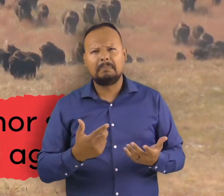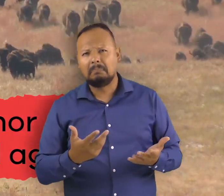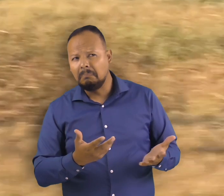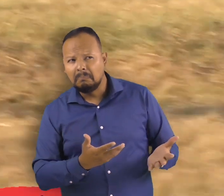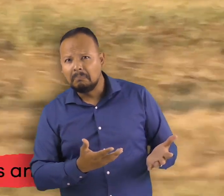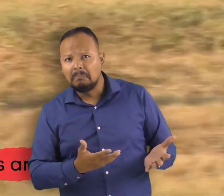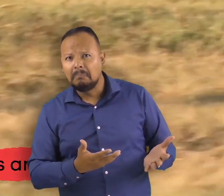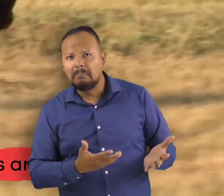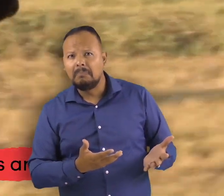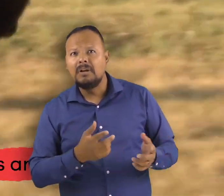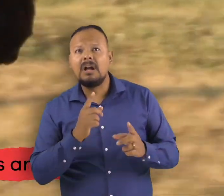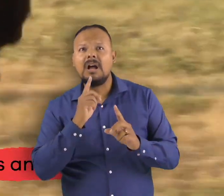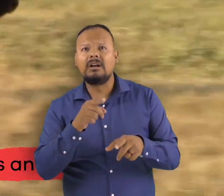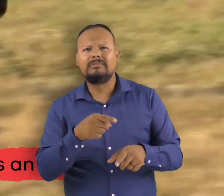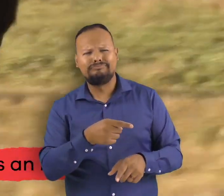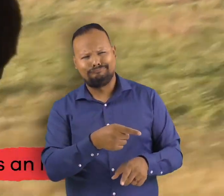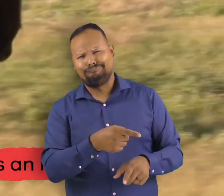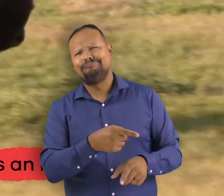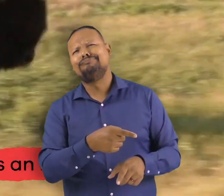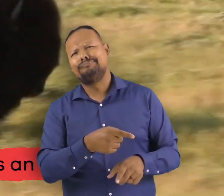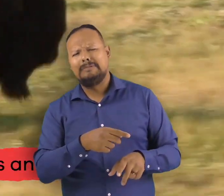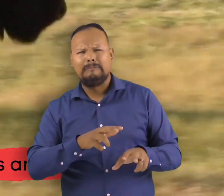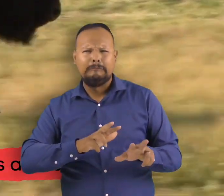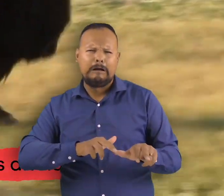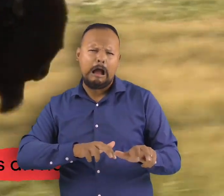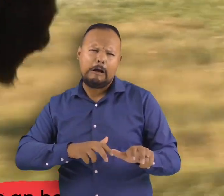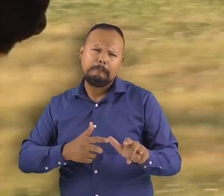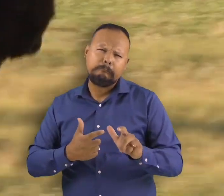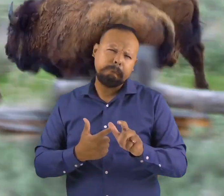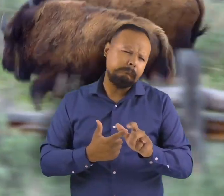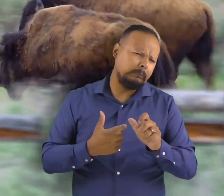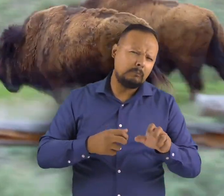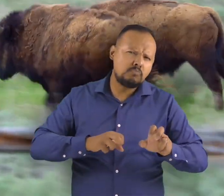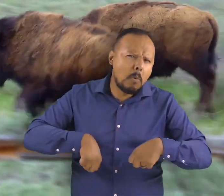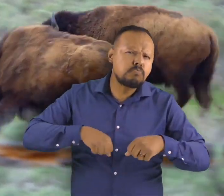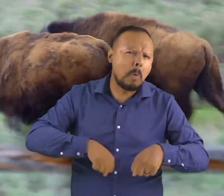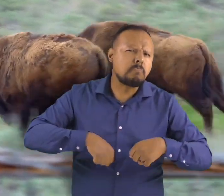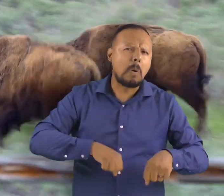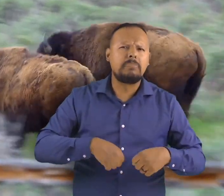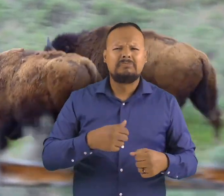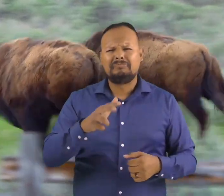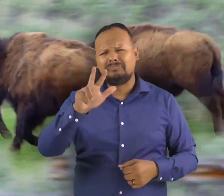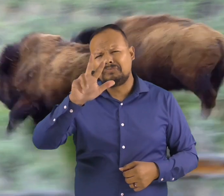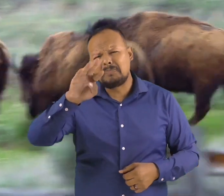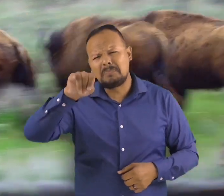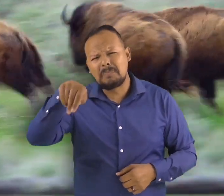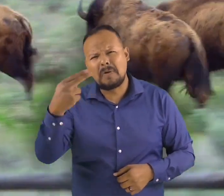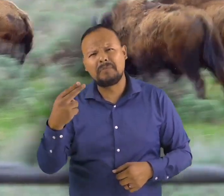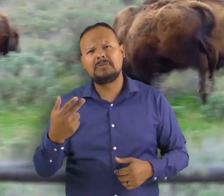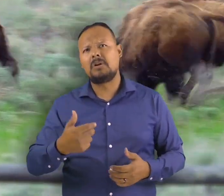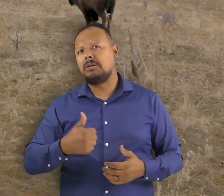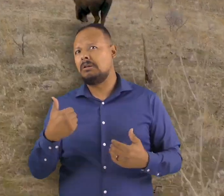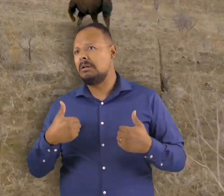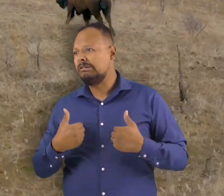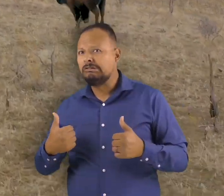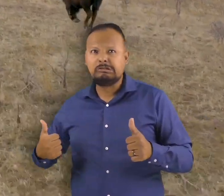they can run up to 35 miles an hour which helps them to outrun some predators plus